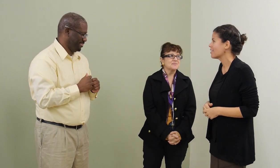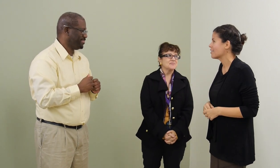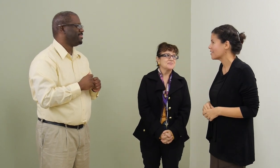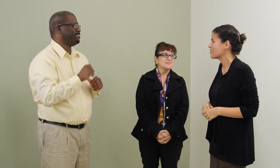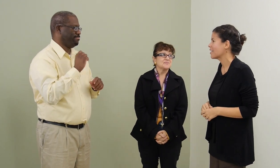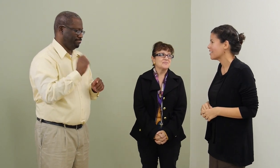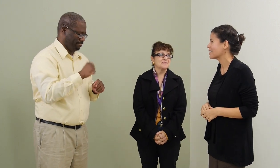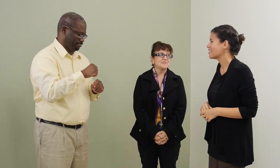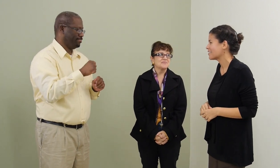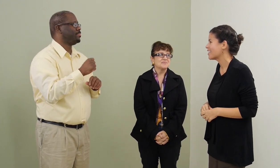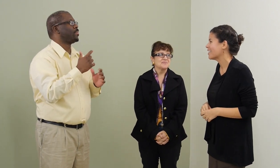That's right. That's right.